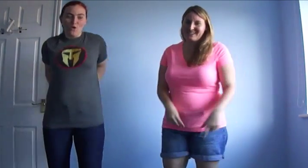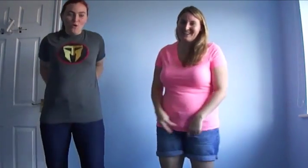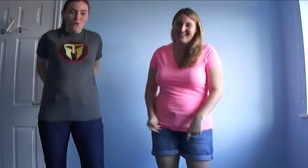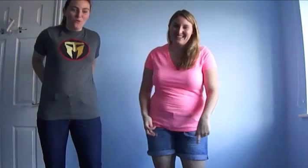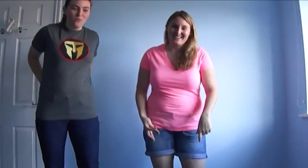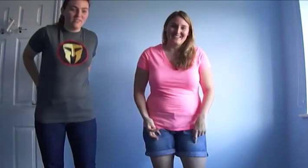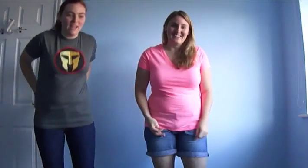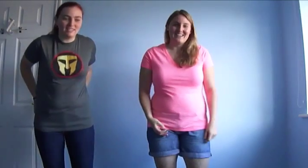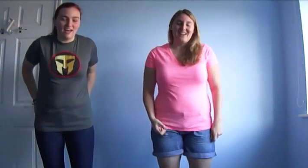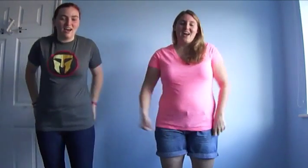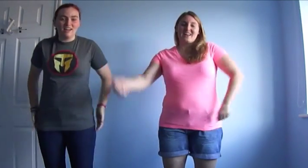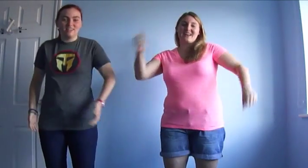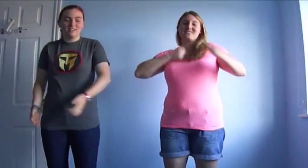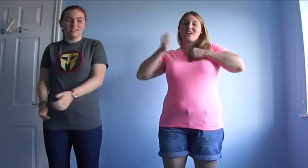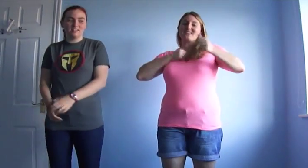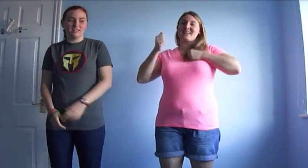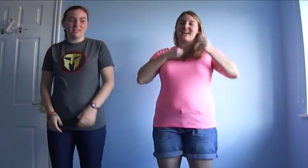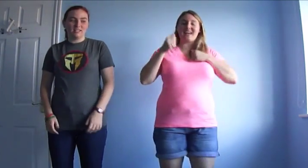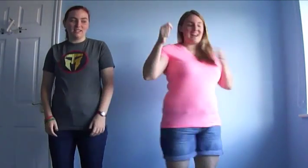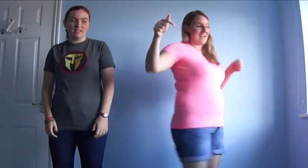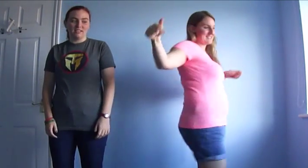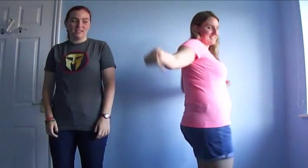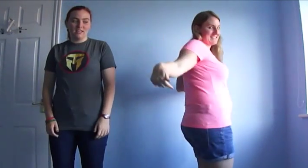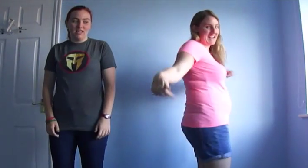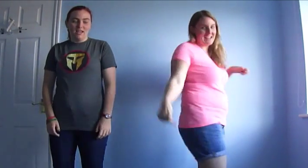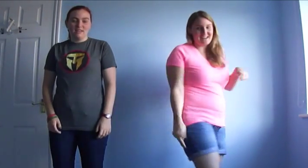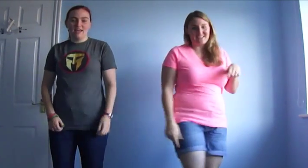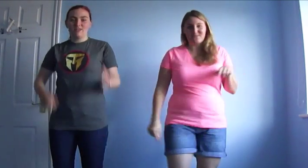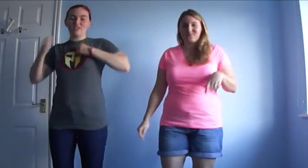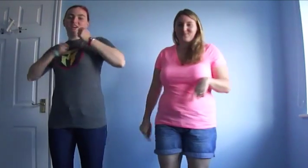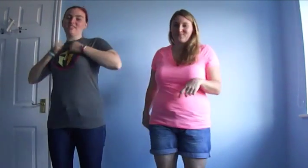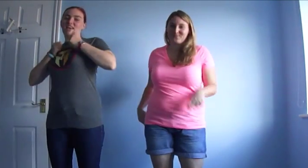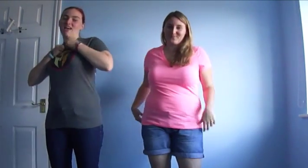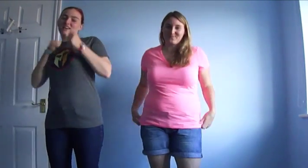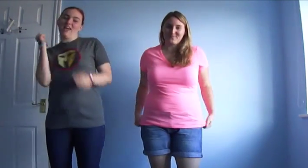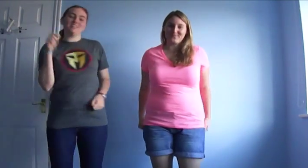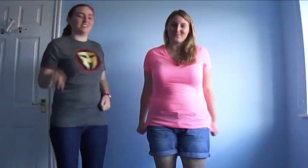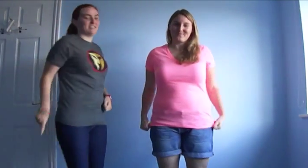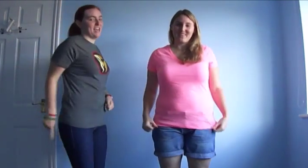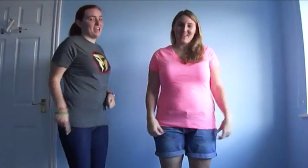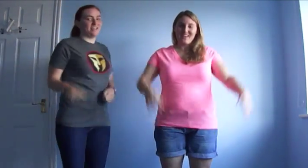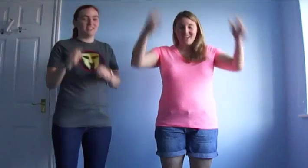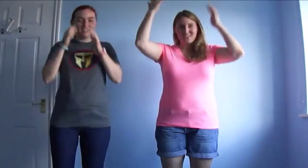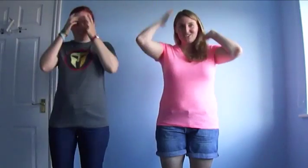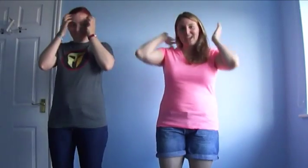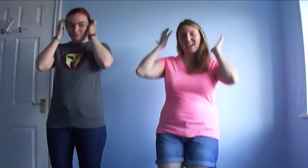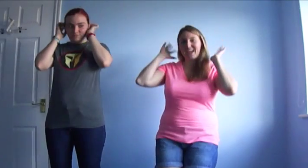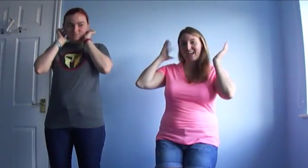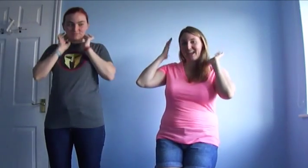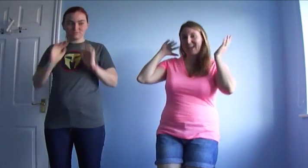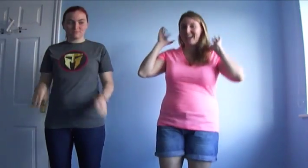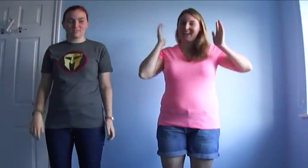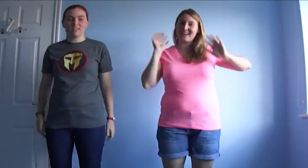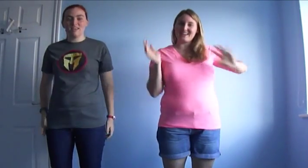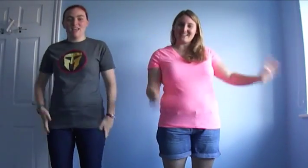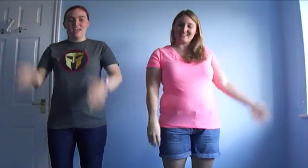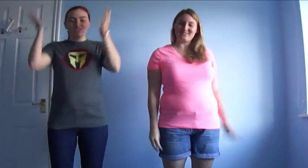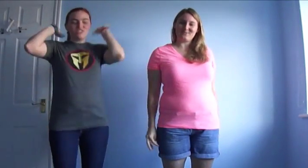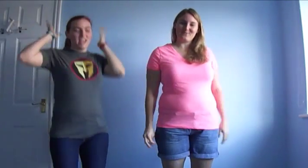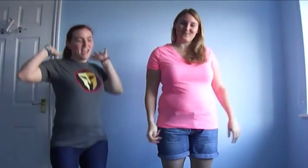Ooh, that's hot! Now Tarzan has a tan, now Tarzan has a tan. Jane, Jane,